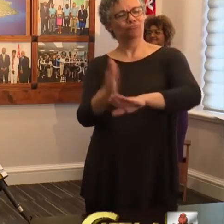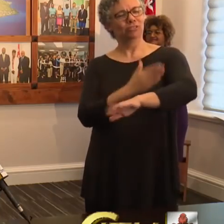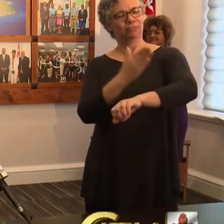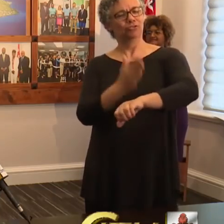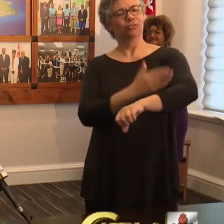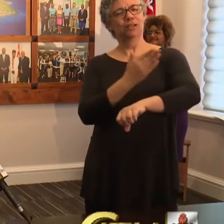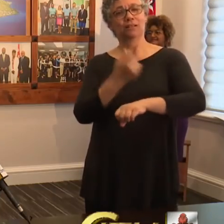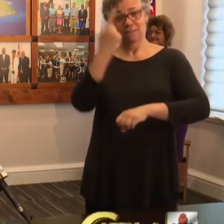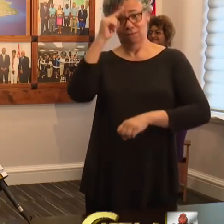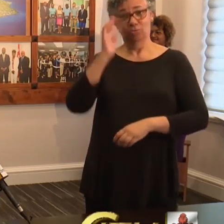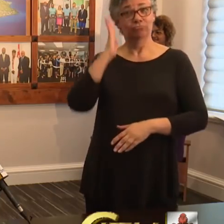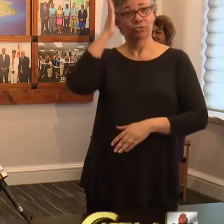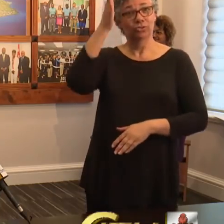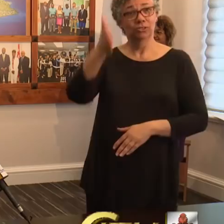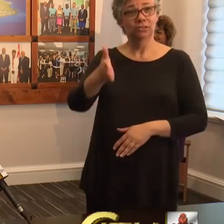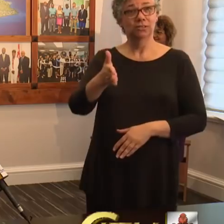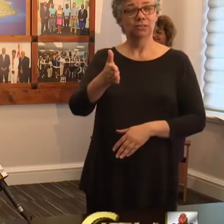days to come.